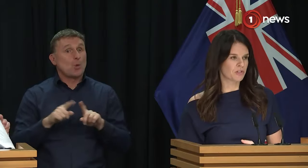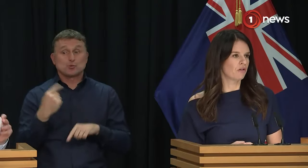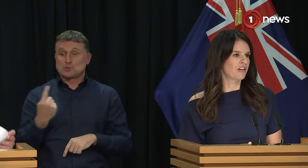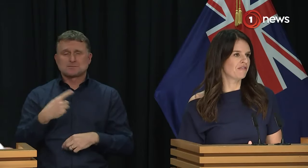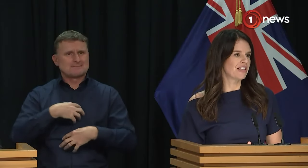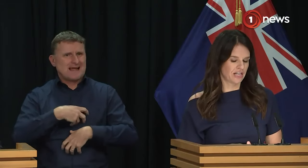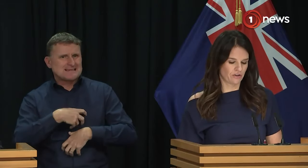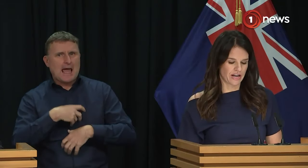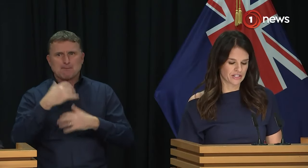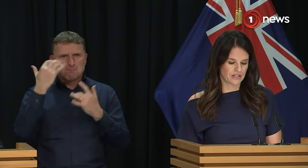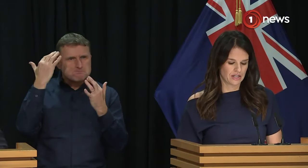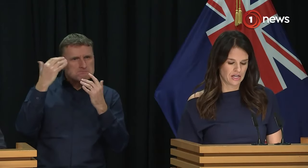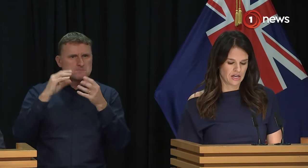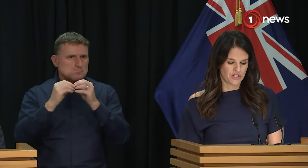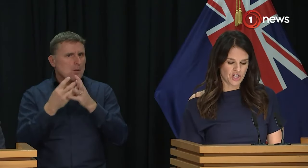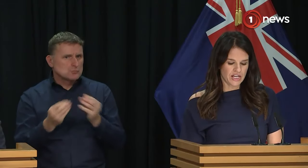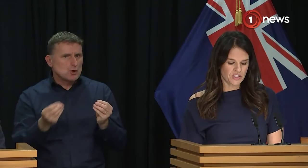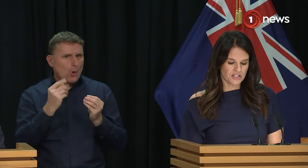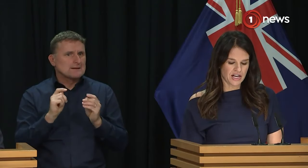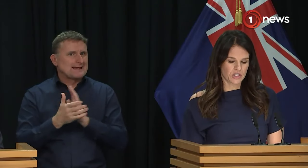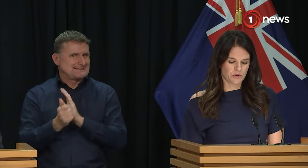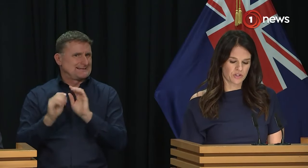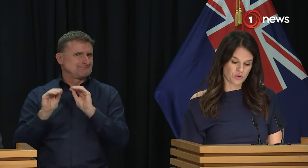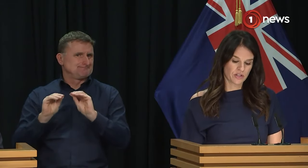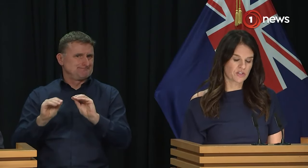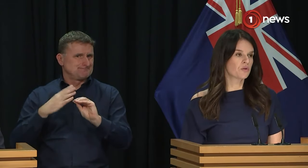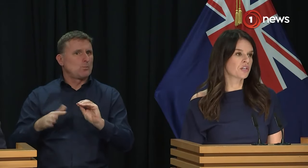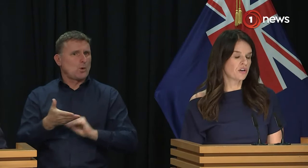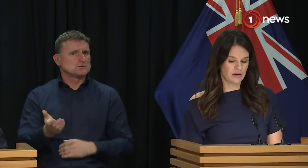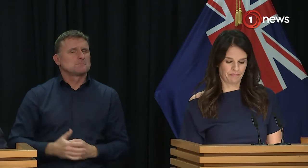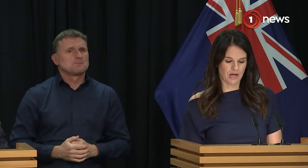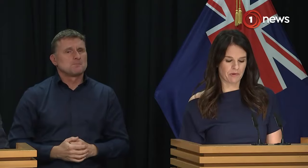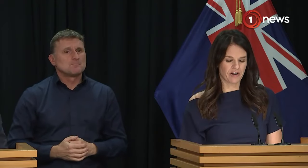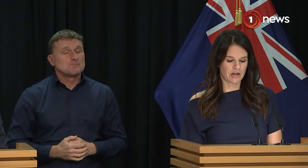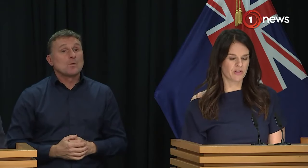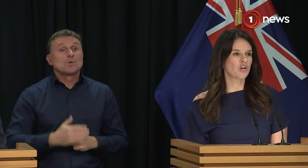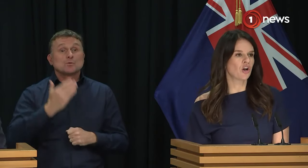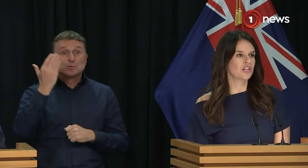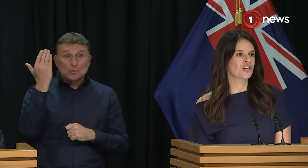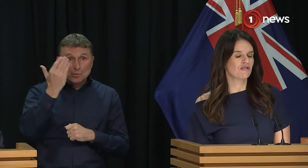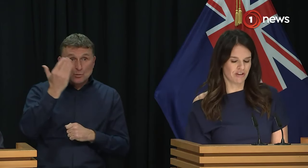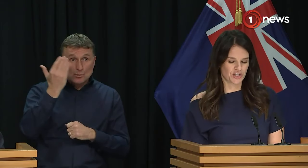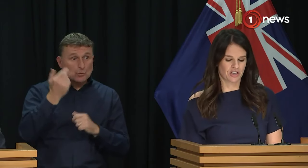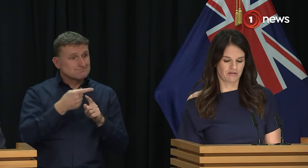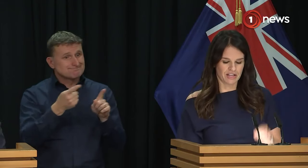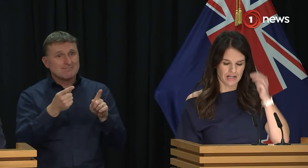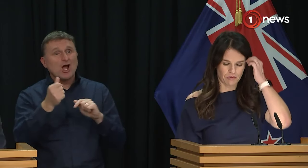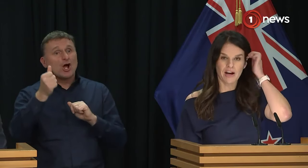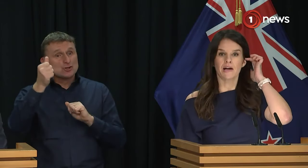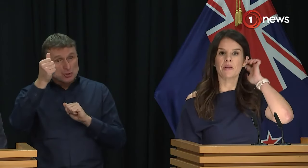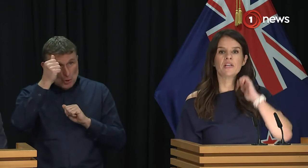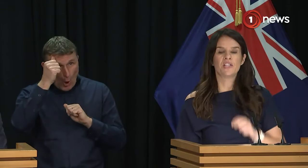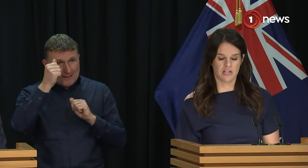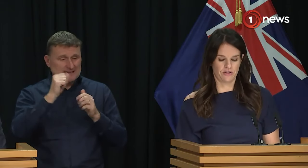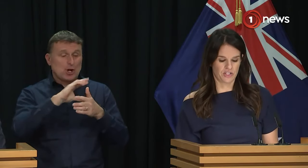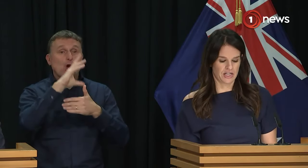who can problem solve, innovate and create. The change starts with ensuring that schools in Kura are provided with a knowledge-rich curriculum